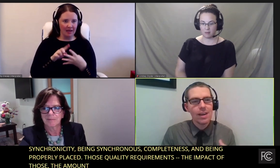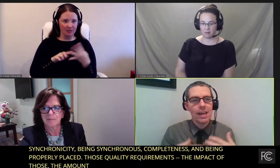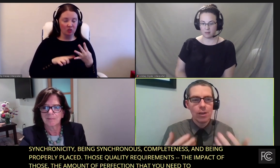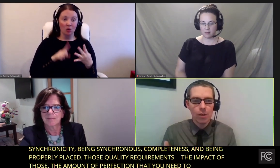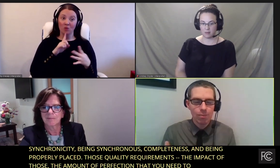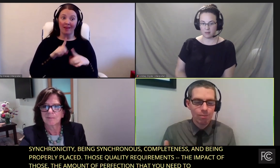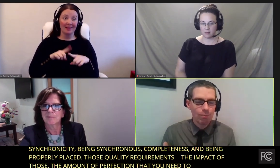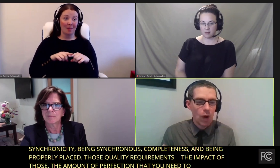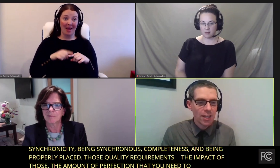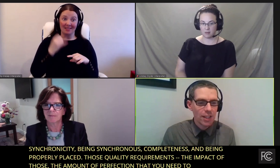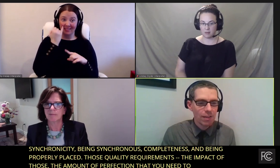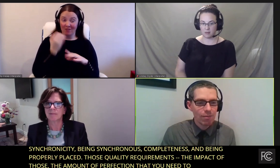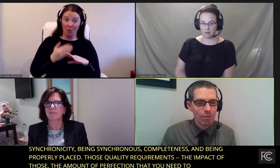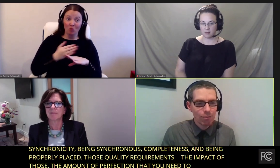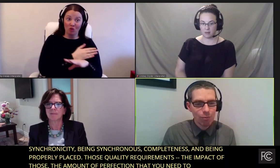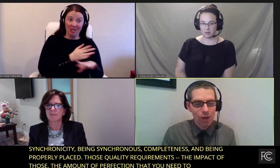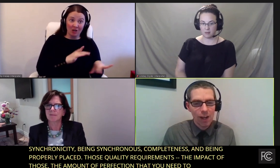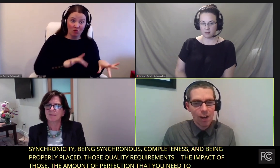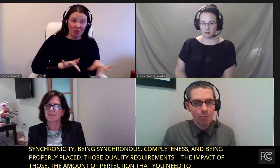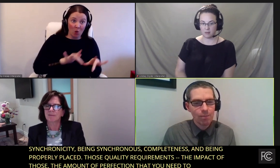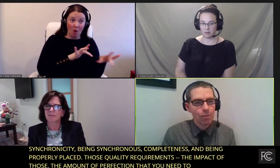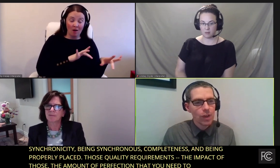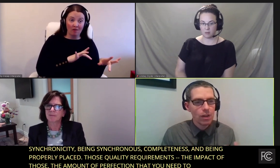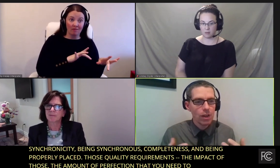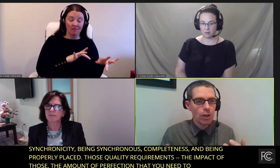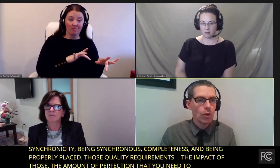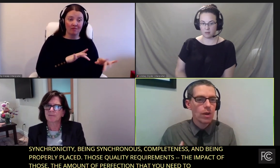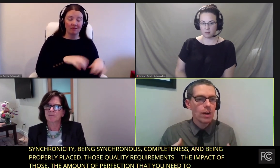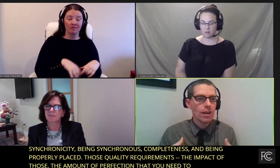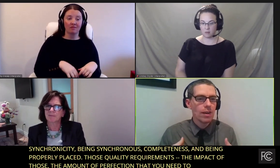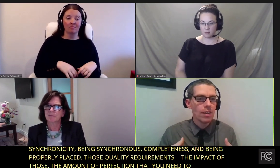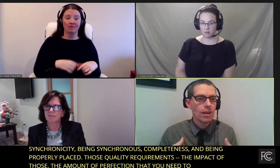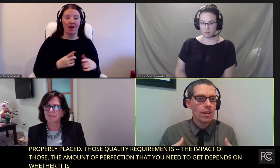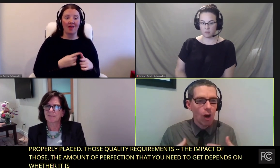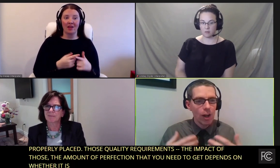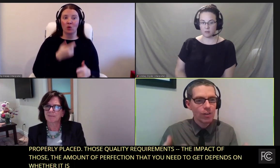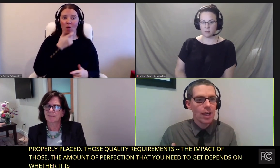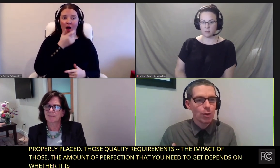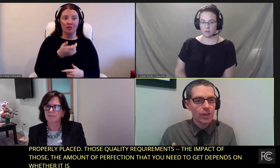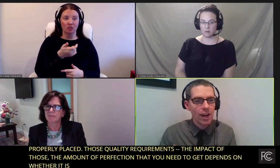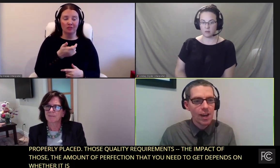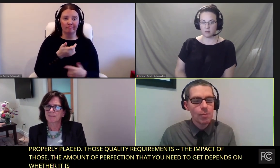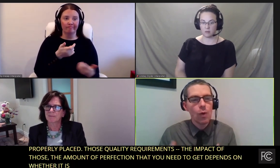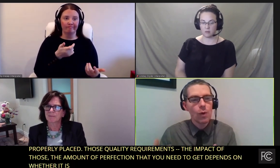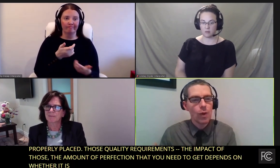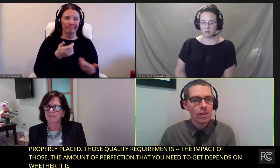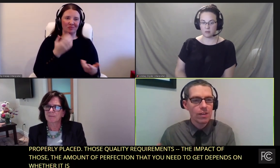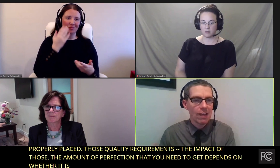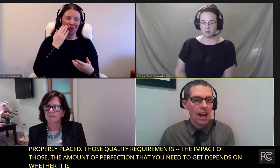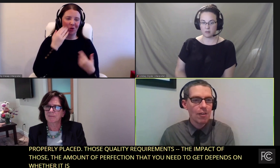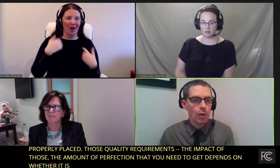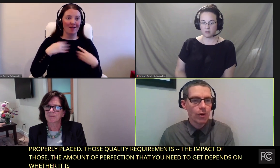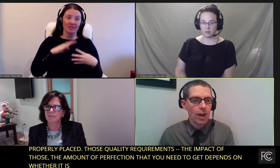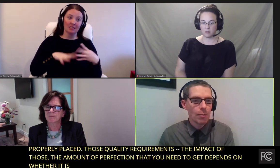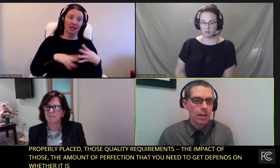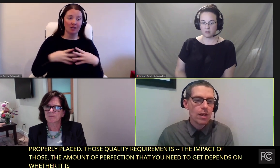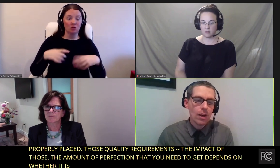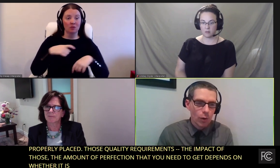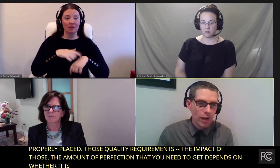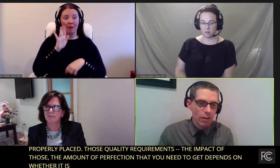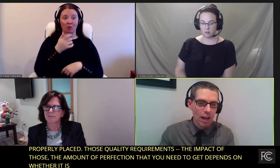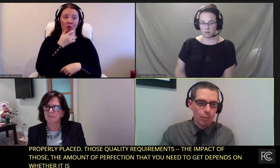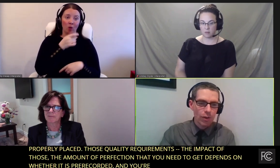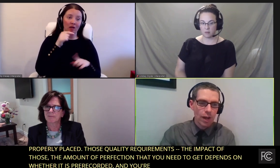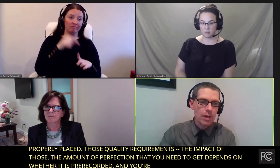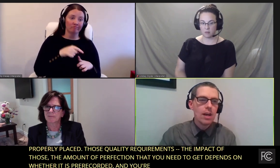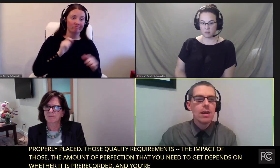recorded and you're watching it, you know, on a scheduled time or whether it's live programming